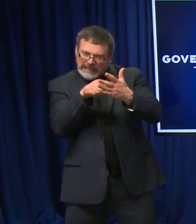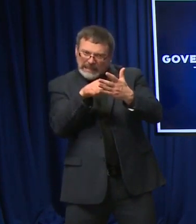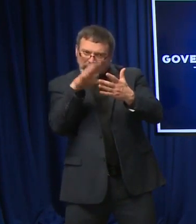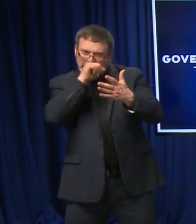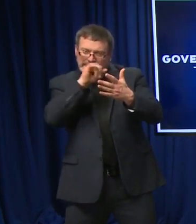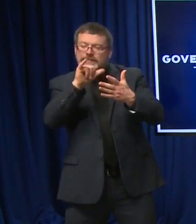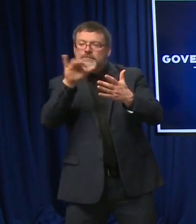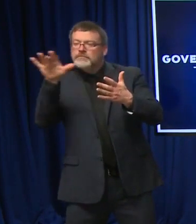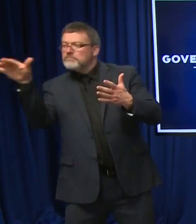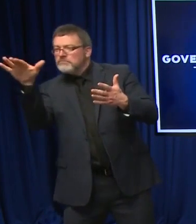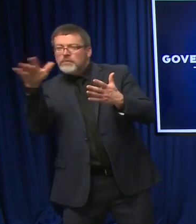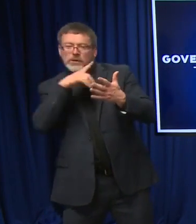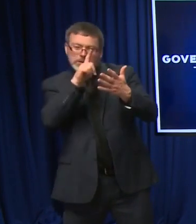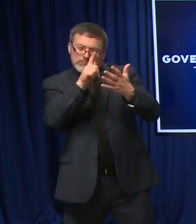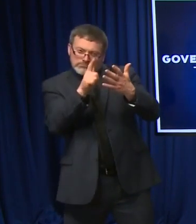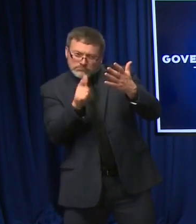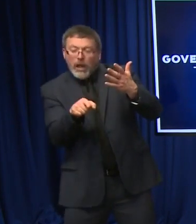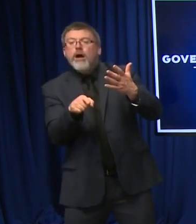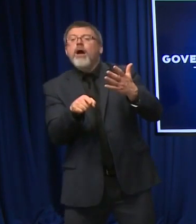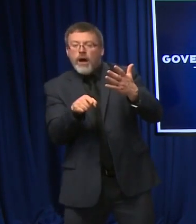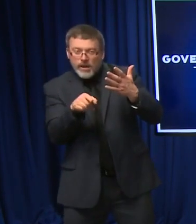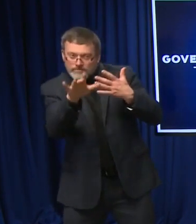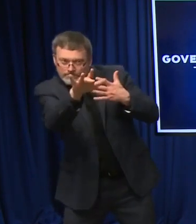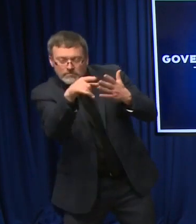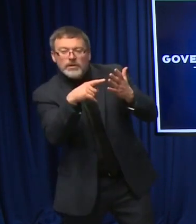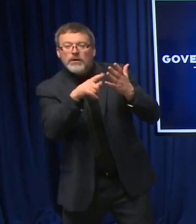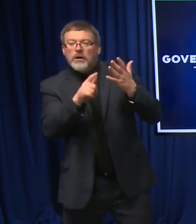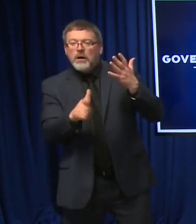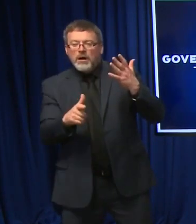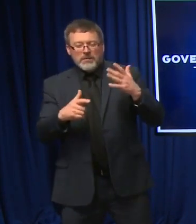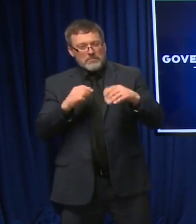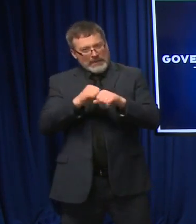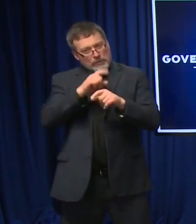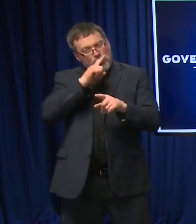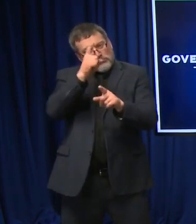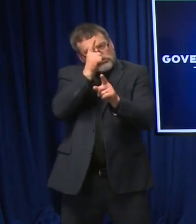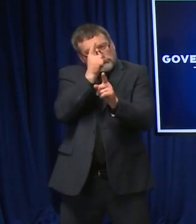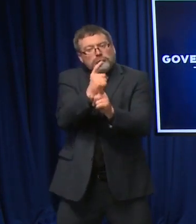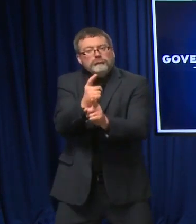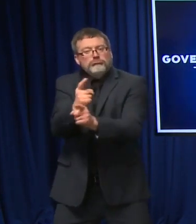resources to the board of licensure that we possibly can.